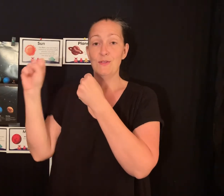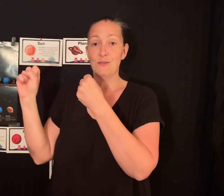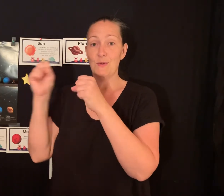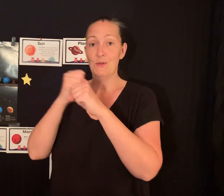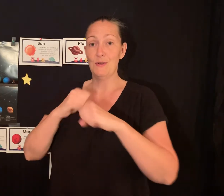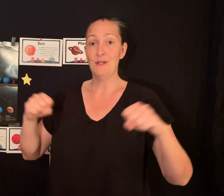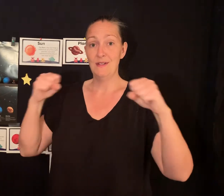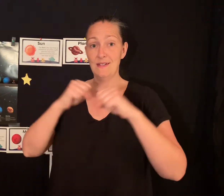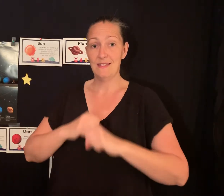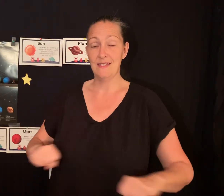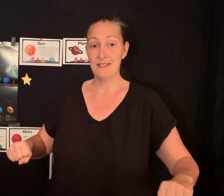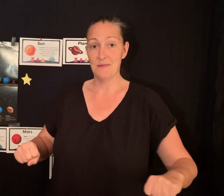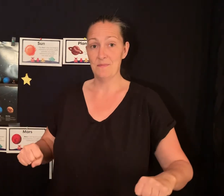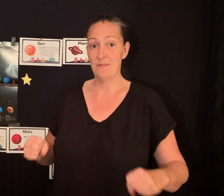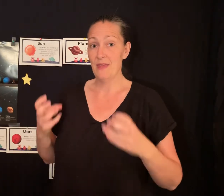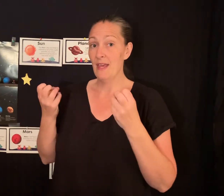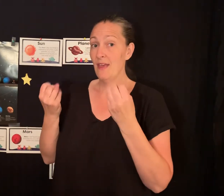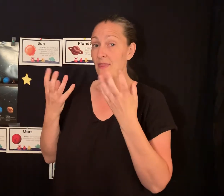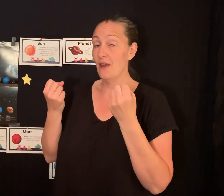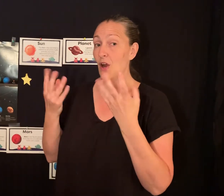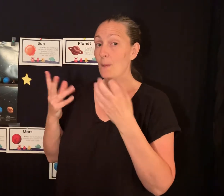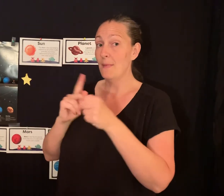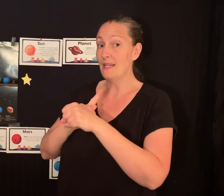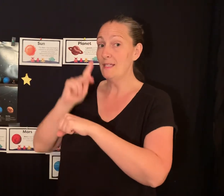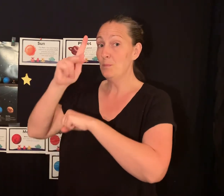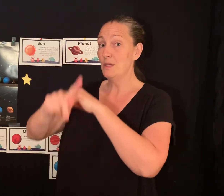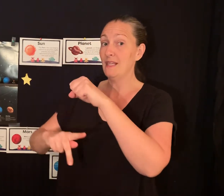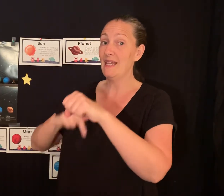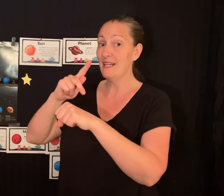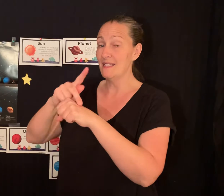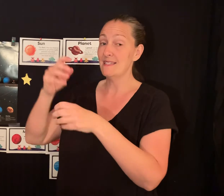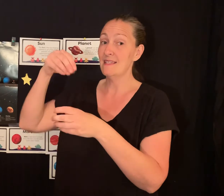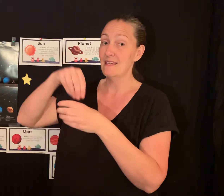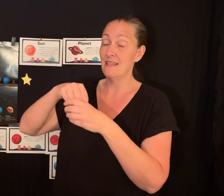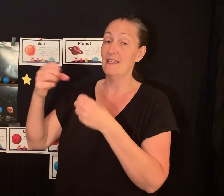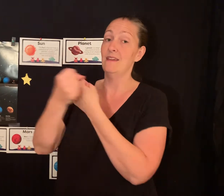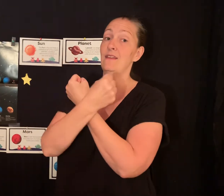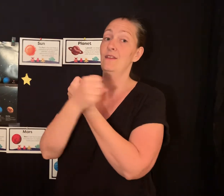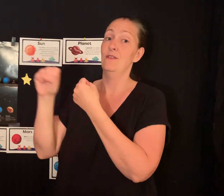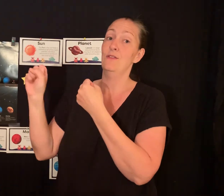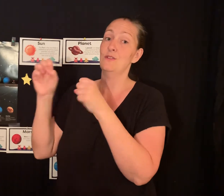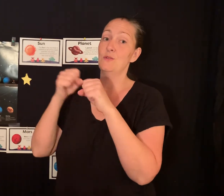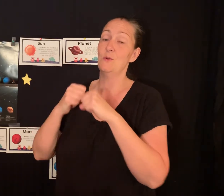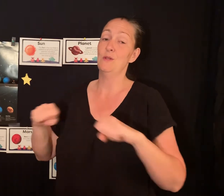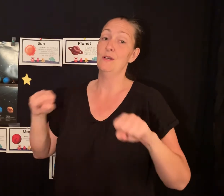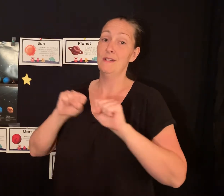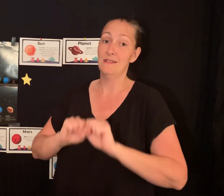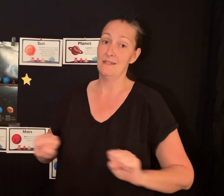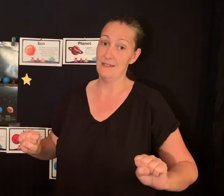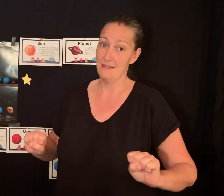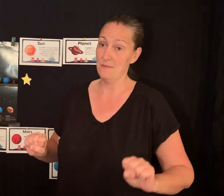solar system. There are many planets in the solar system.